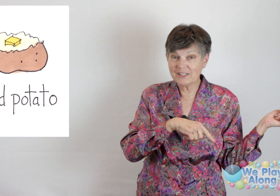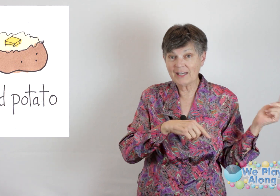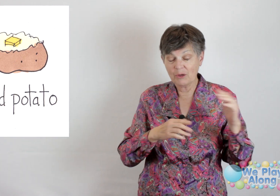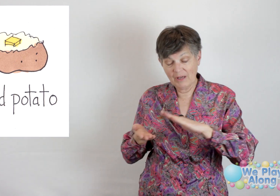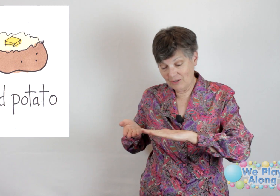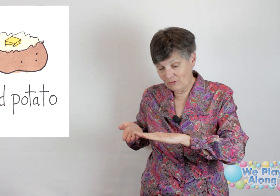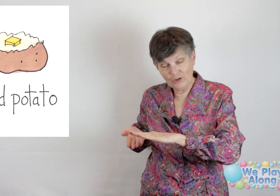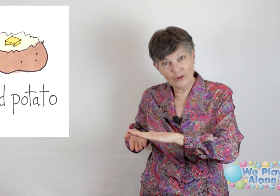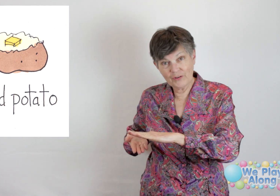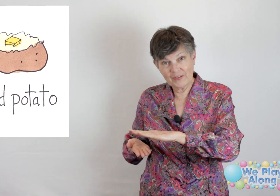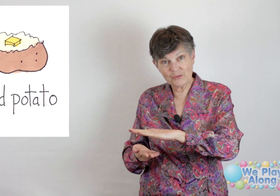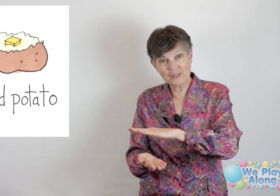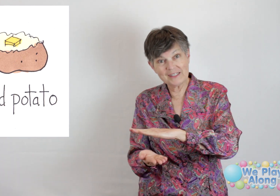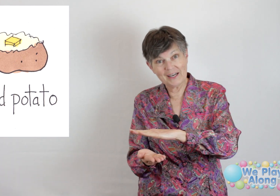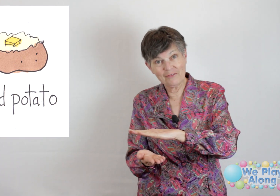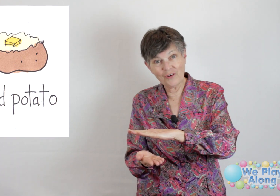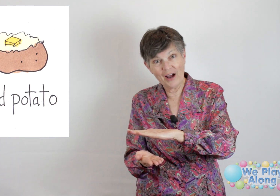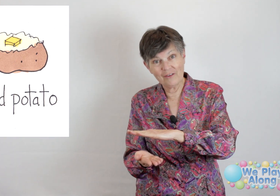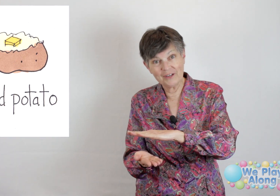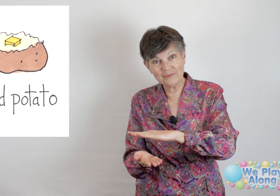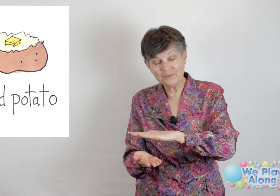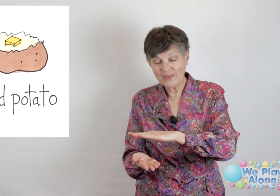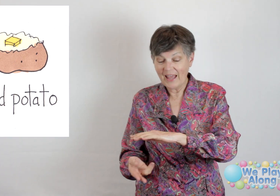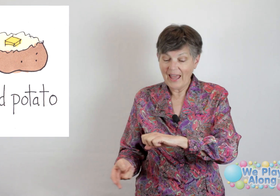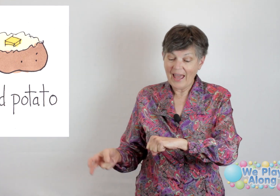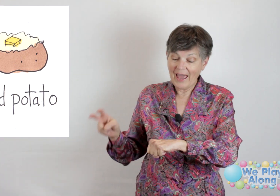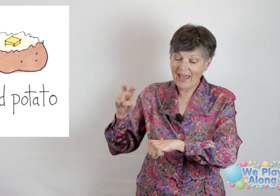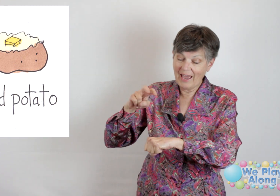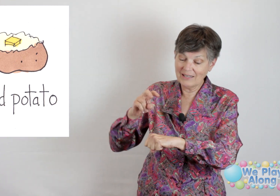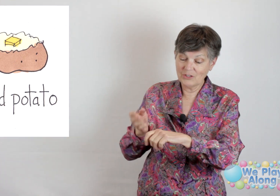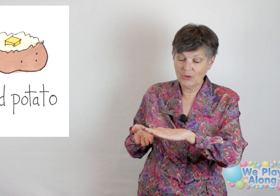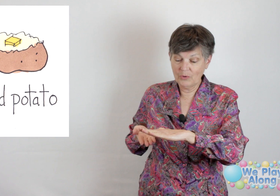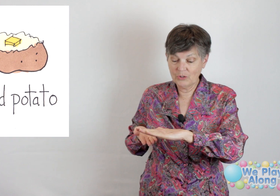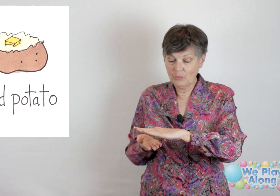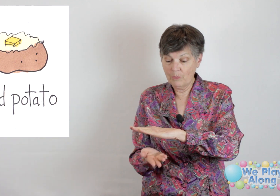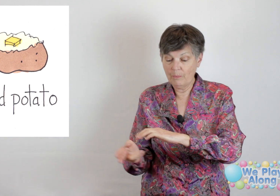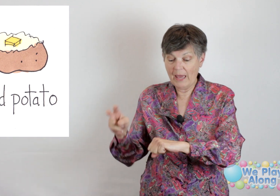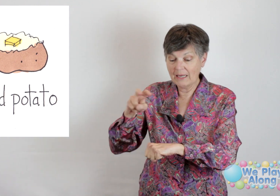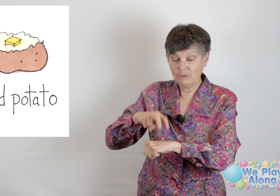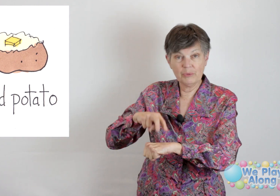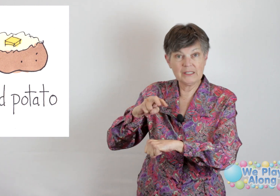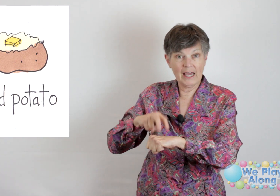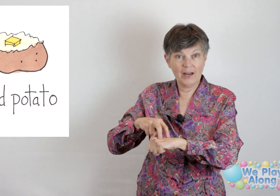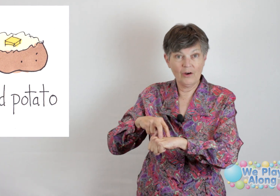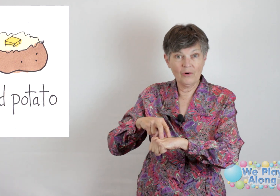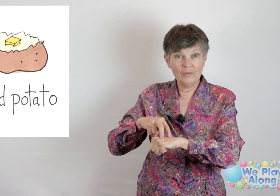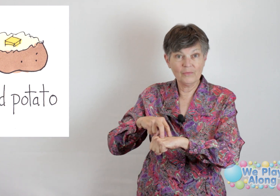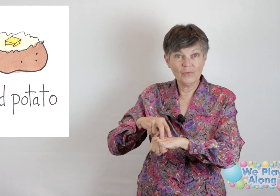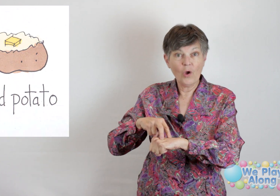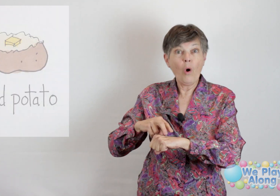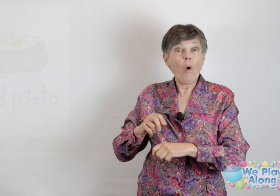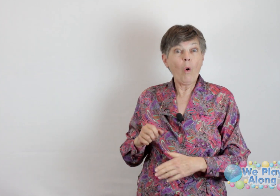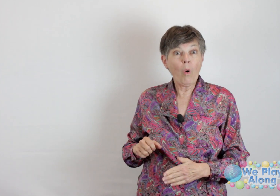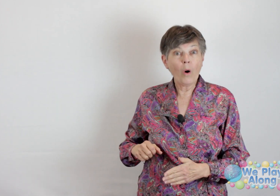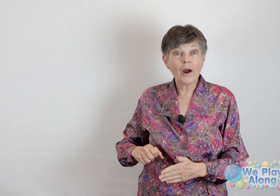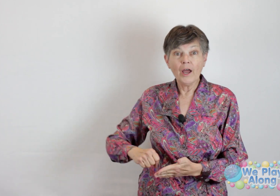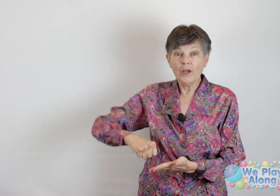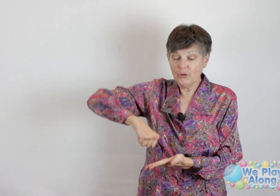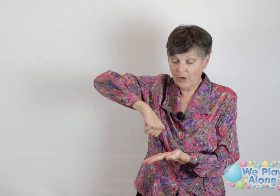segment, you'd learn that this was the sign for oven. And so you would do baked potato. Or you